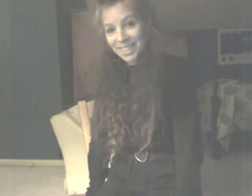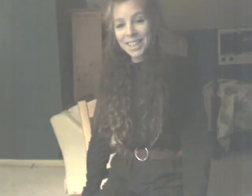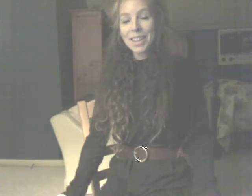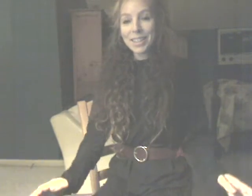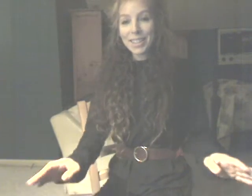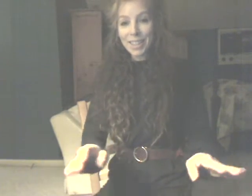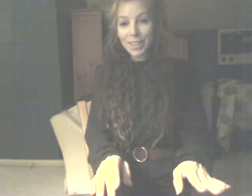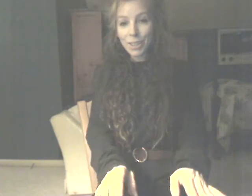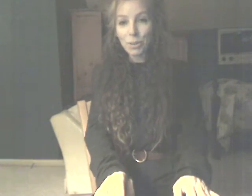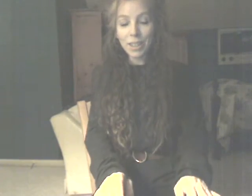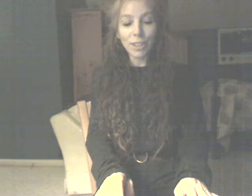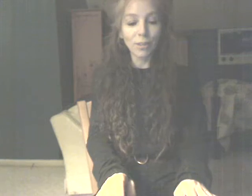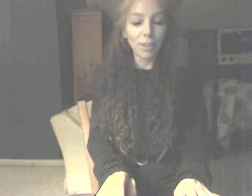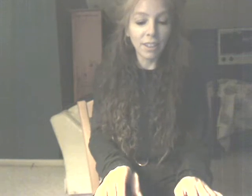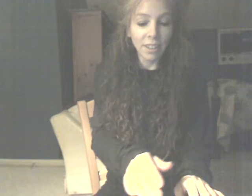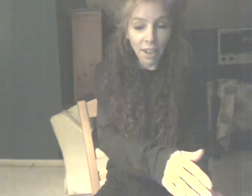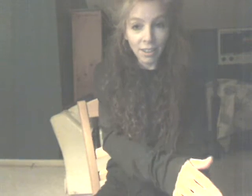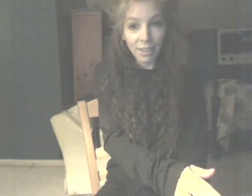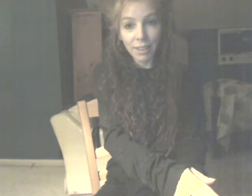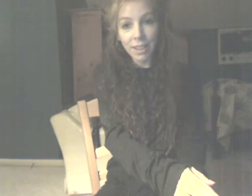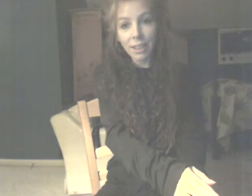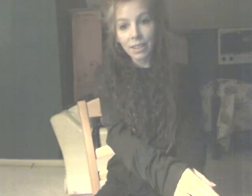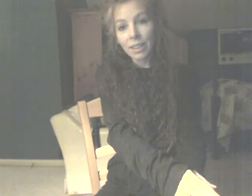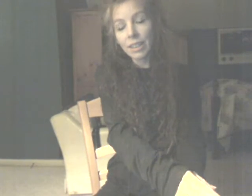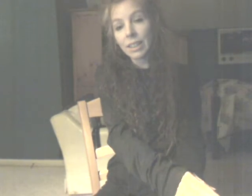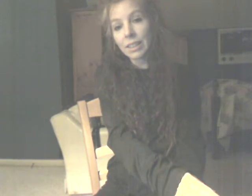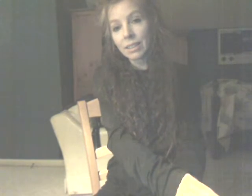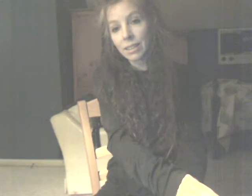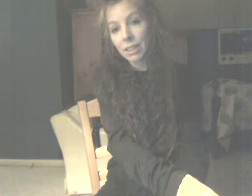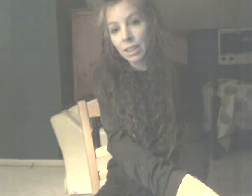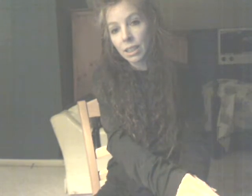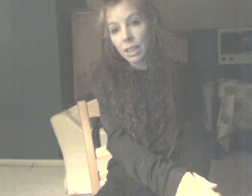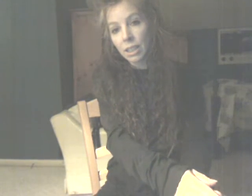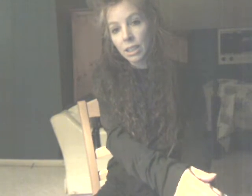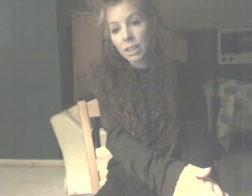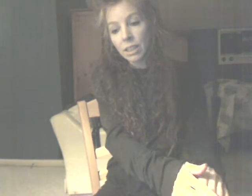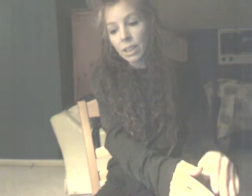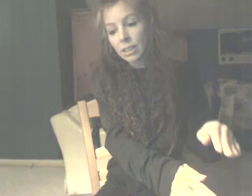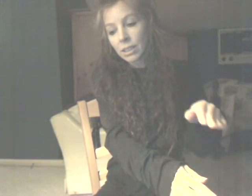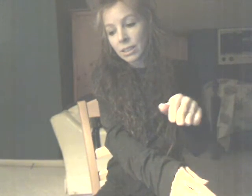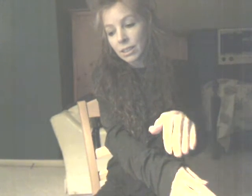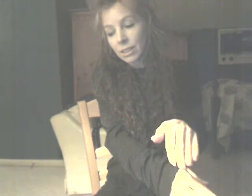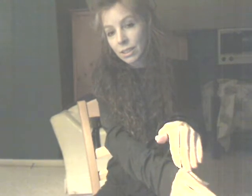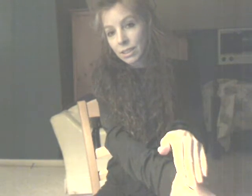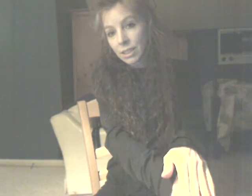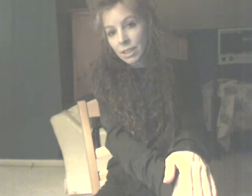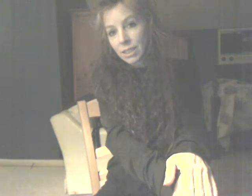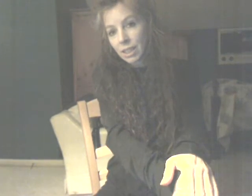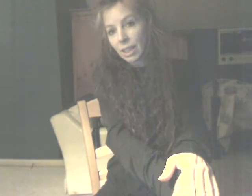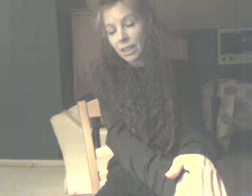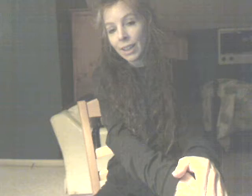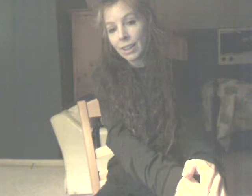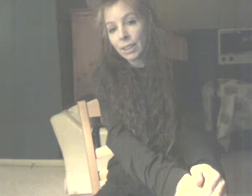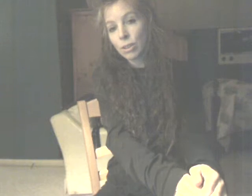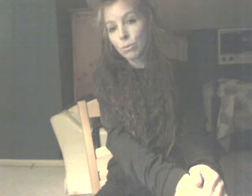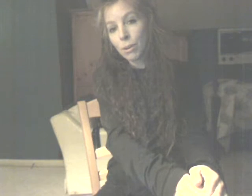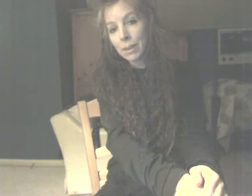It's a sad situation for the young, the young, uh, the young teenage woman,